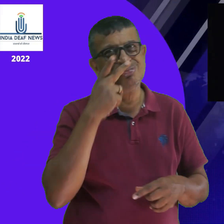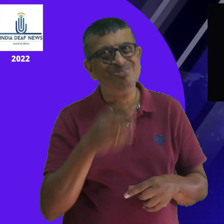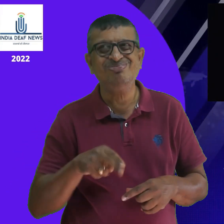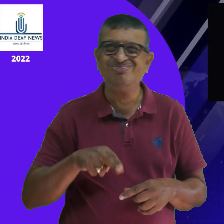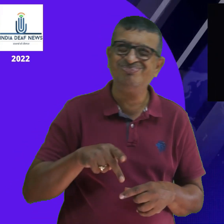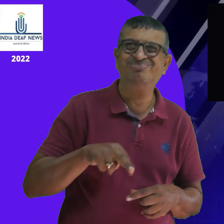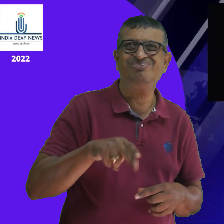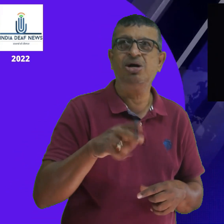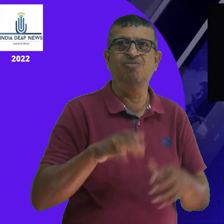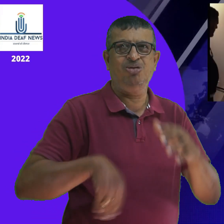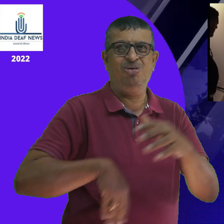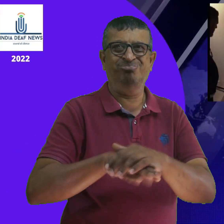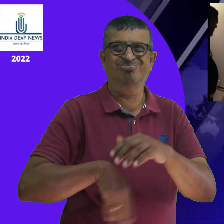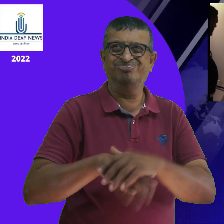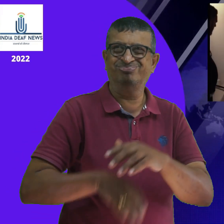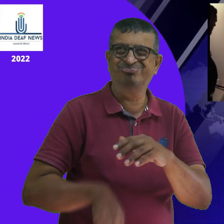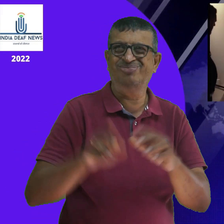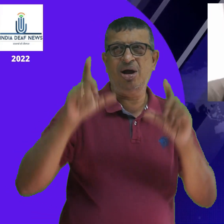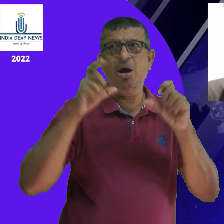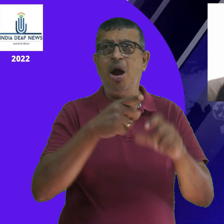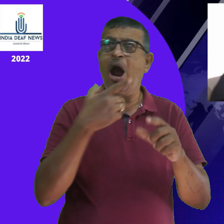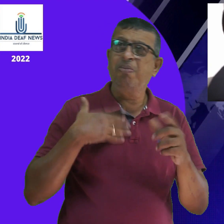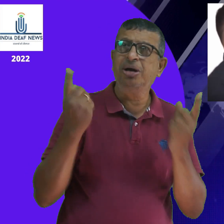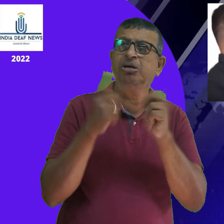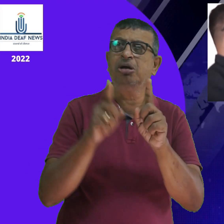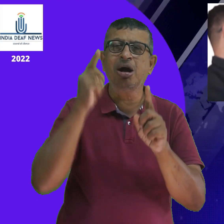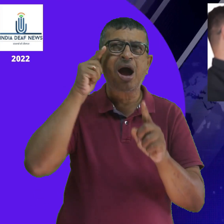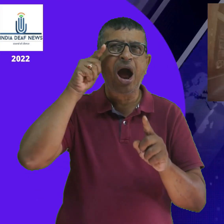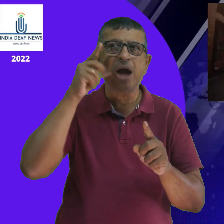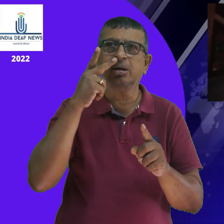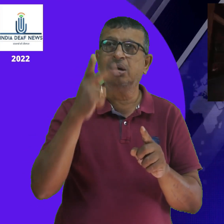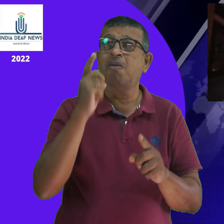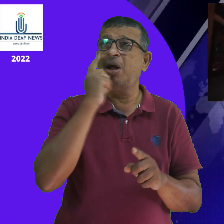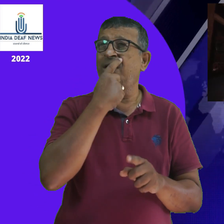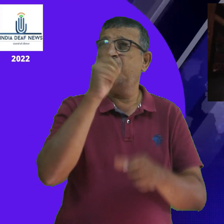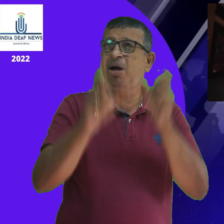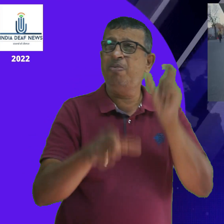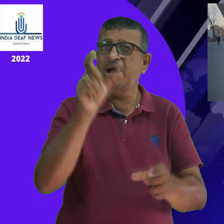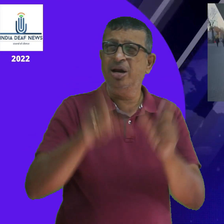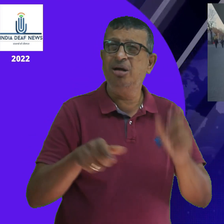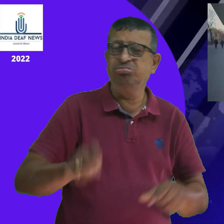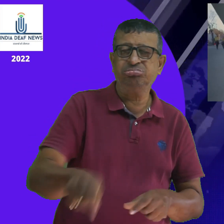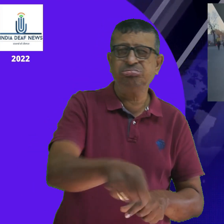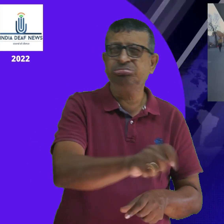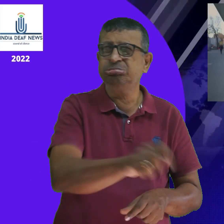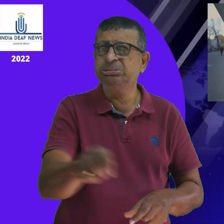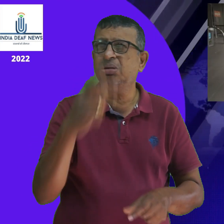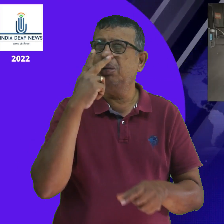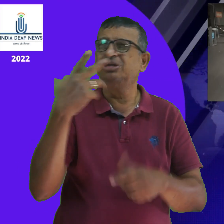He is one of the greatest football players in the world. They are 12 exceptional visually impaired individuals